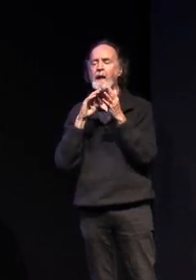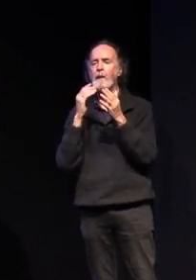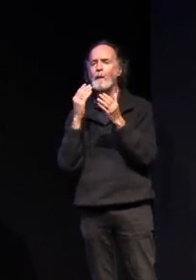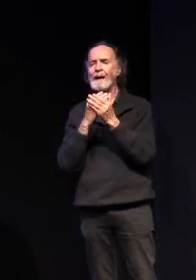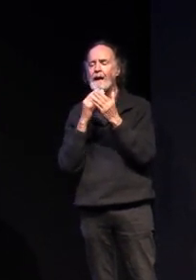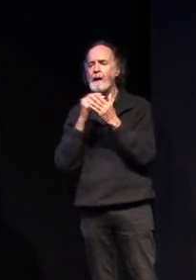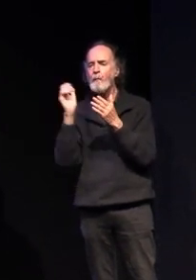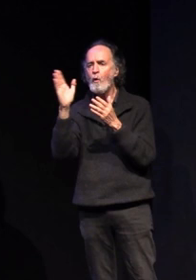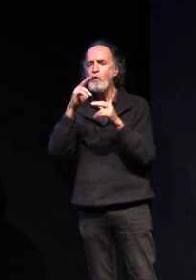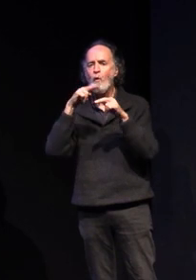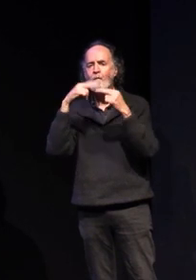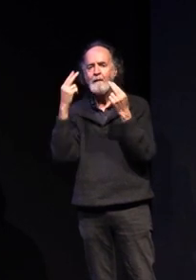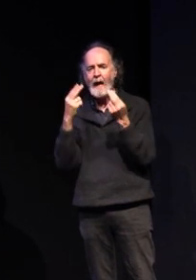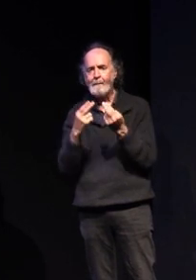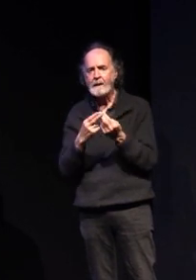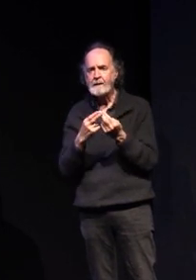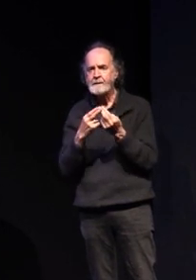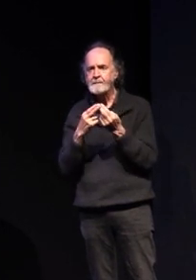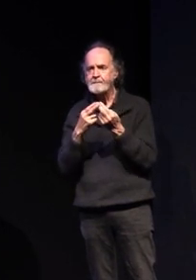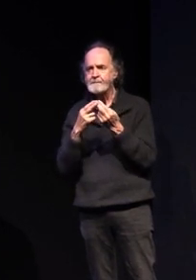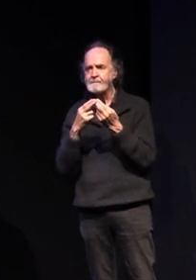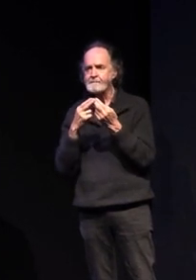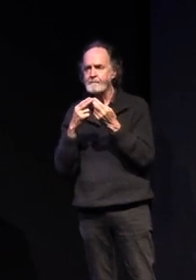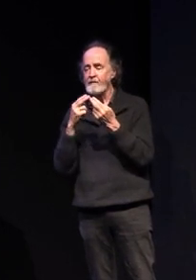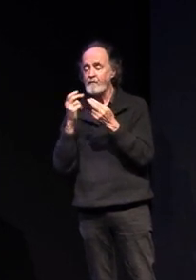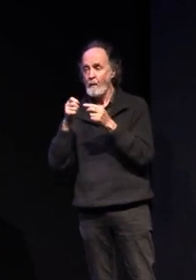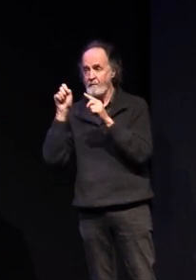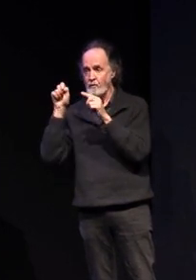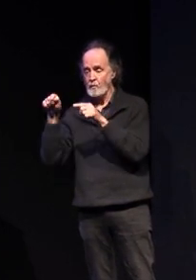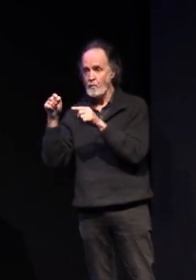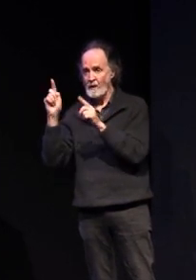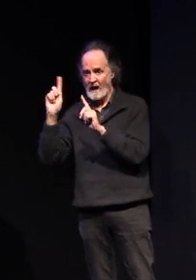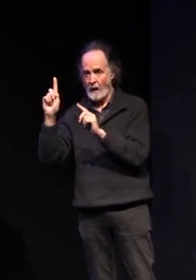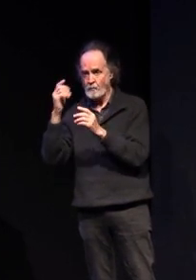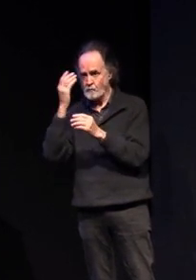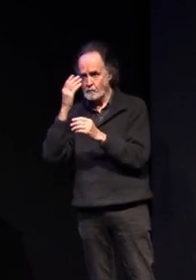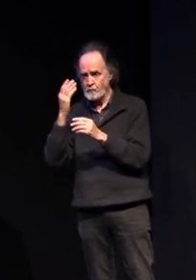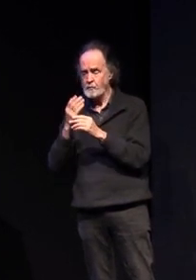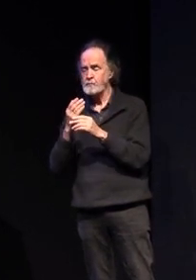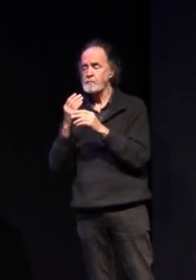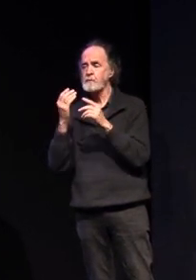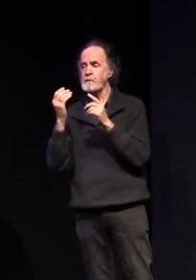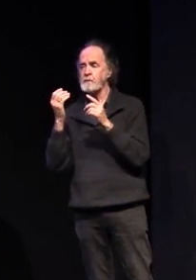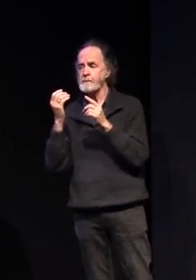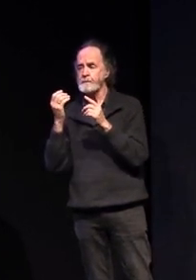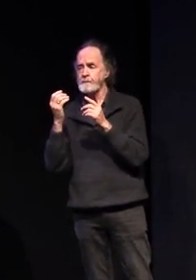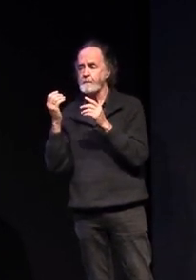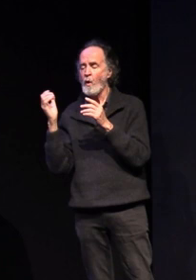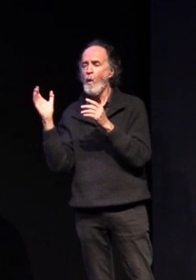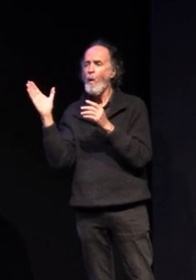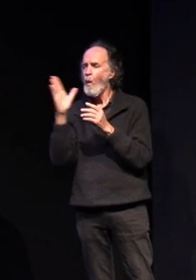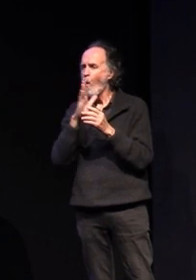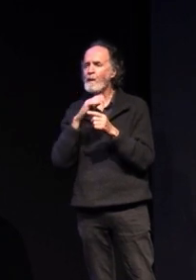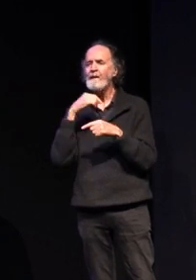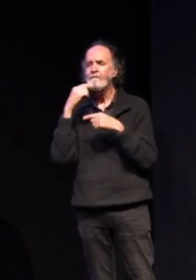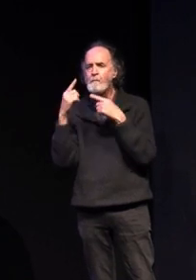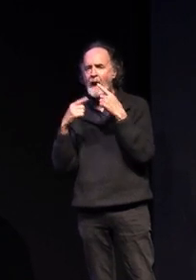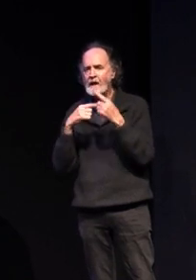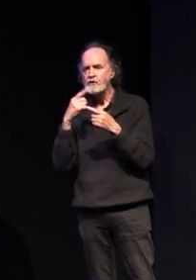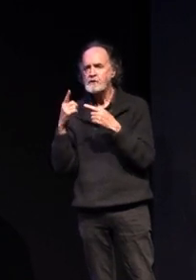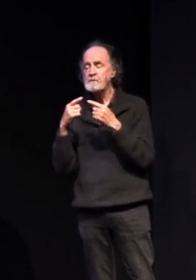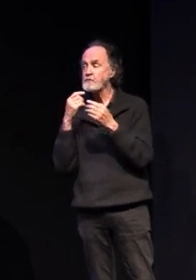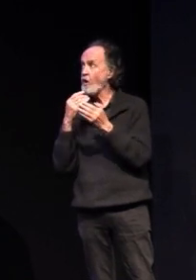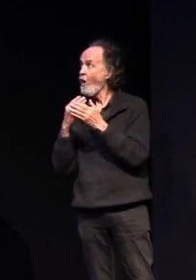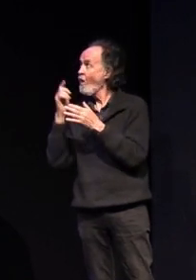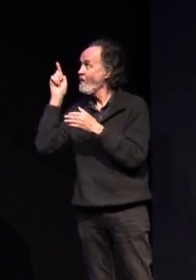and contact information from your current school and saving your entering and providing that to the college all of that information comes along